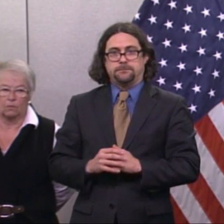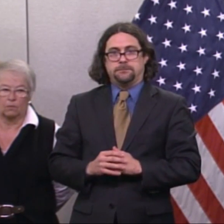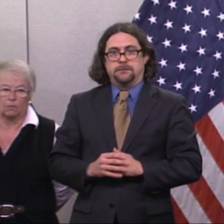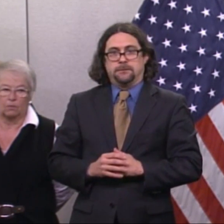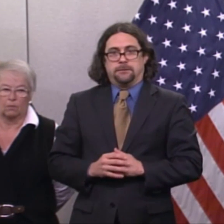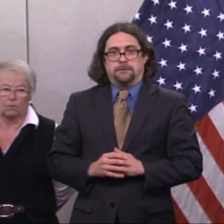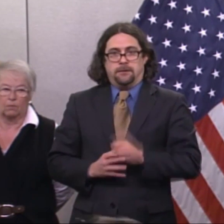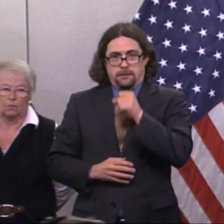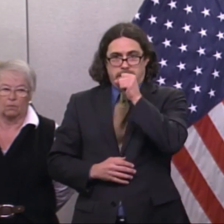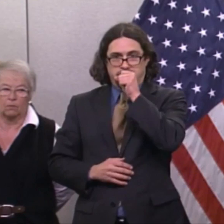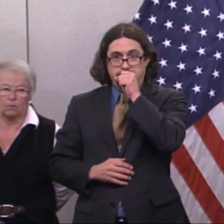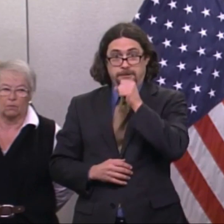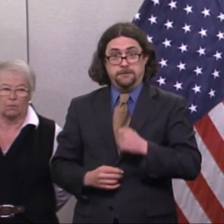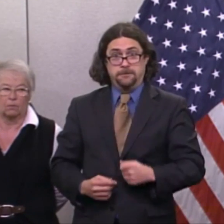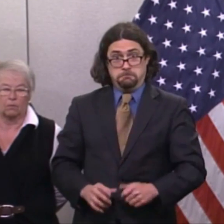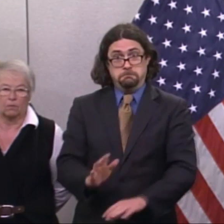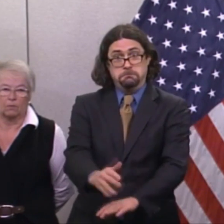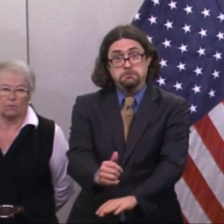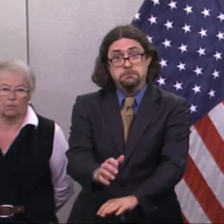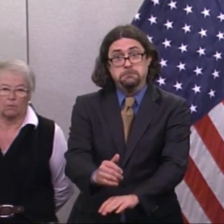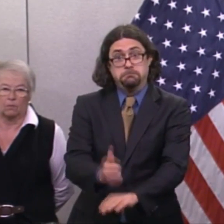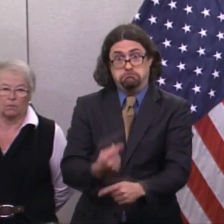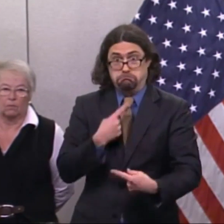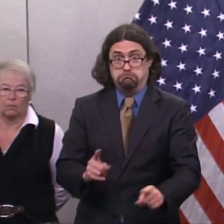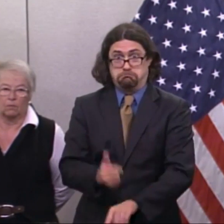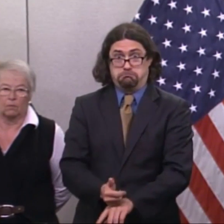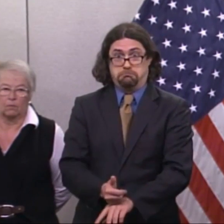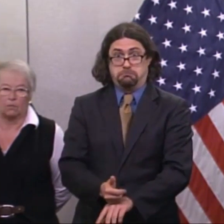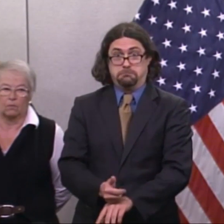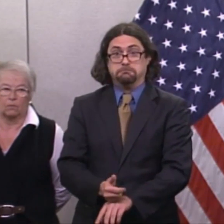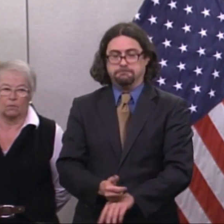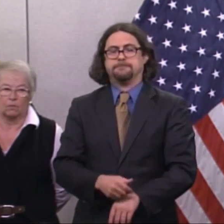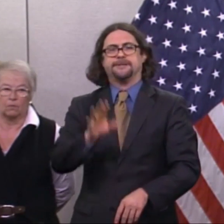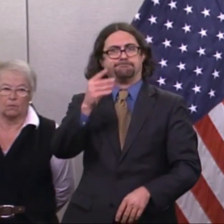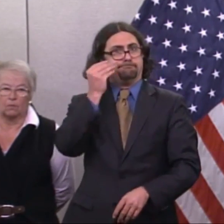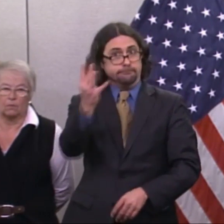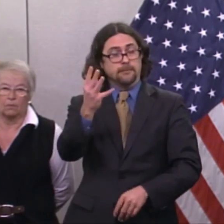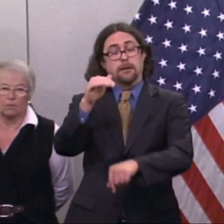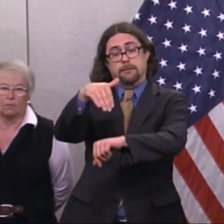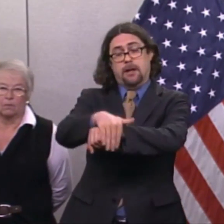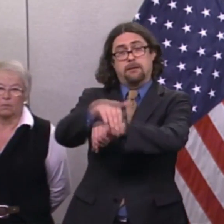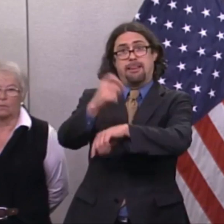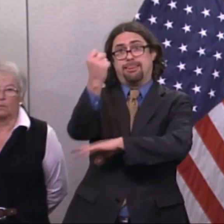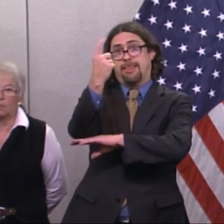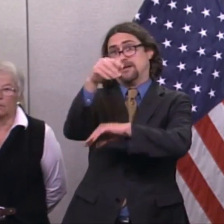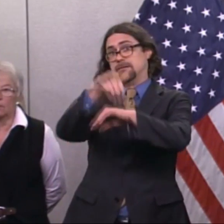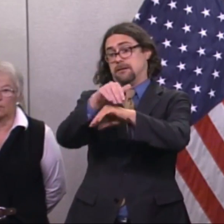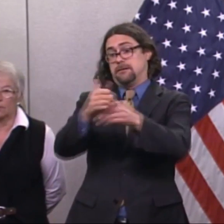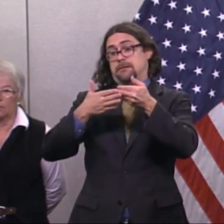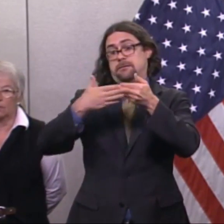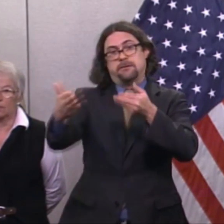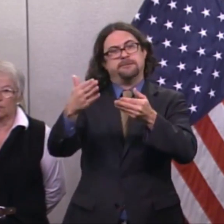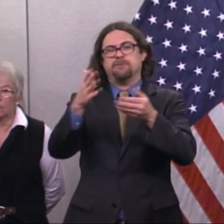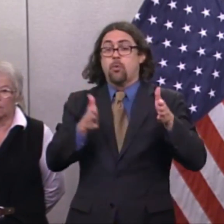emergency vehicles. So all non-emergency vehicles need to be off the streets of New York City by 11 p.m. tonight.